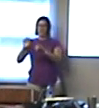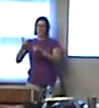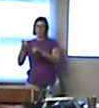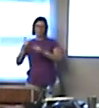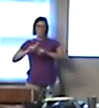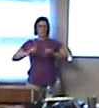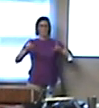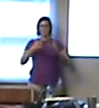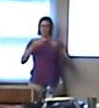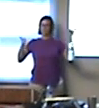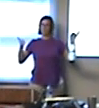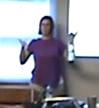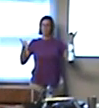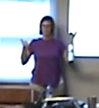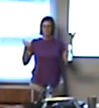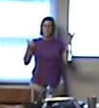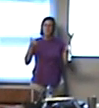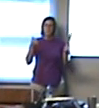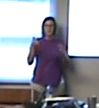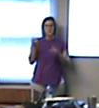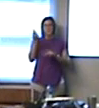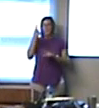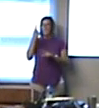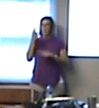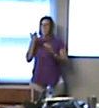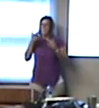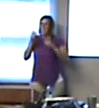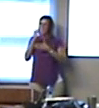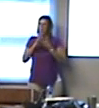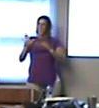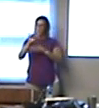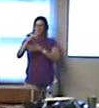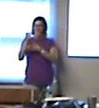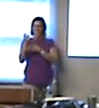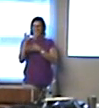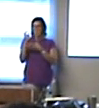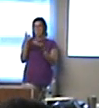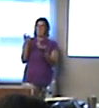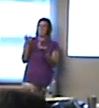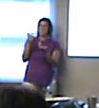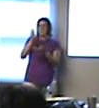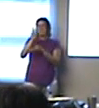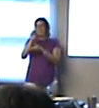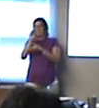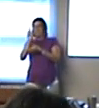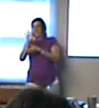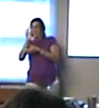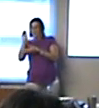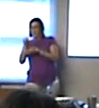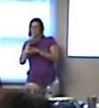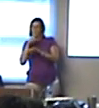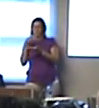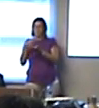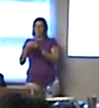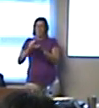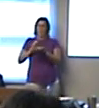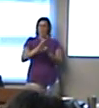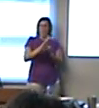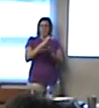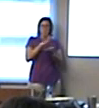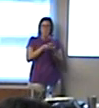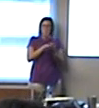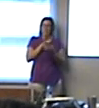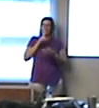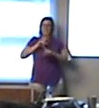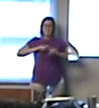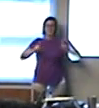facilities. As we know, that's the biggest part of your tax bill that you have. Sixty, sixty-five percent of that is funding the schools off your property tax. So this is